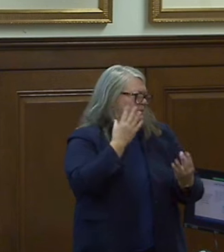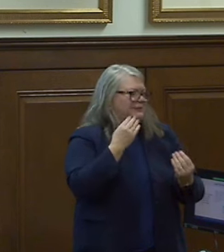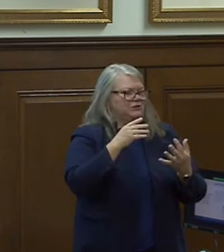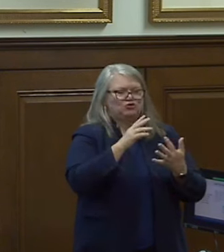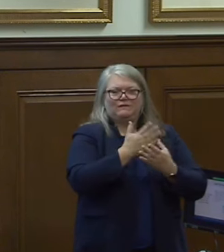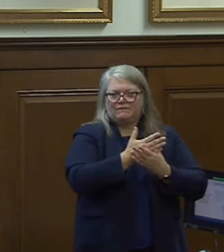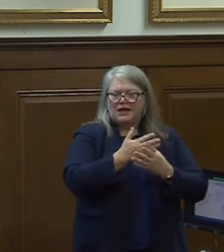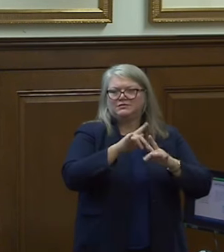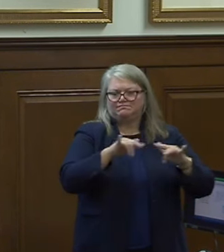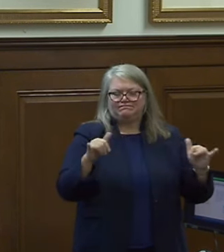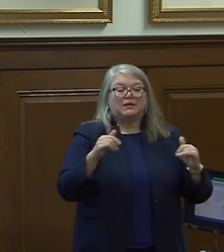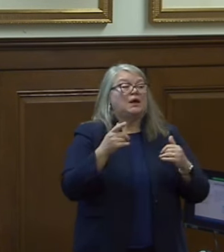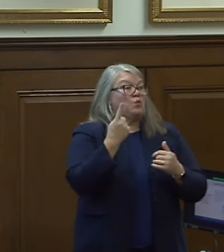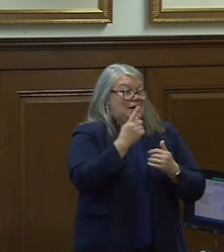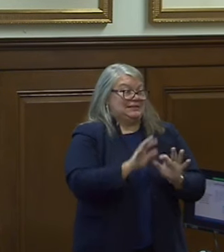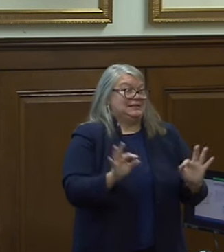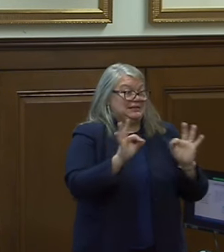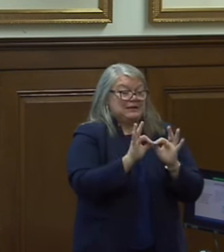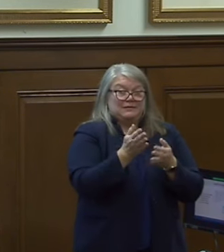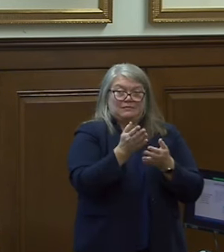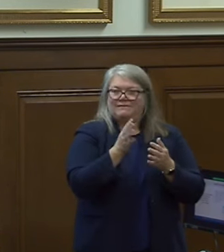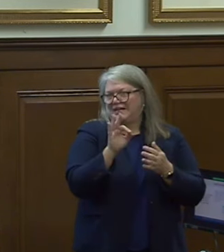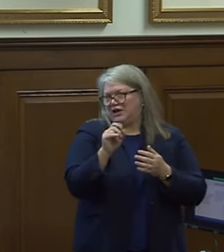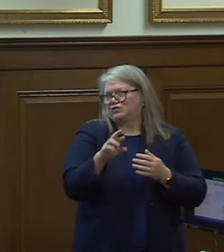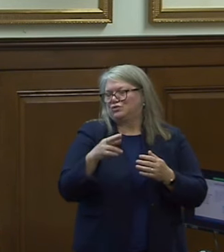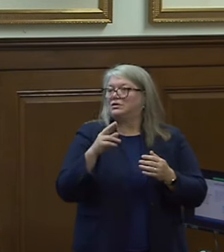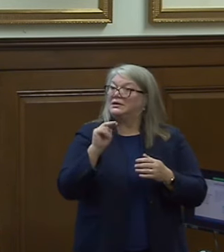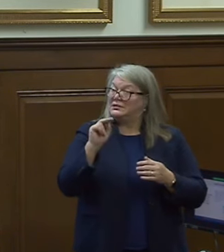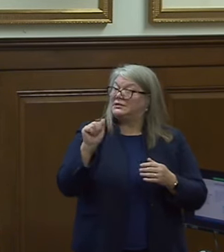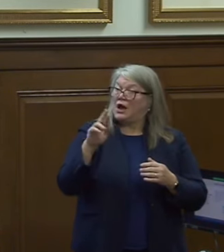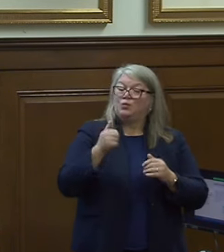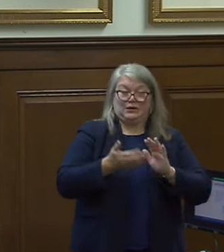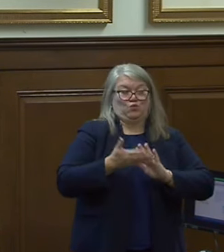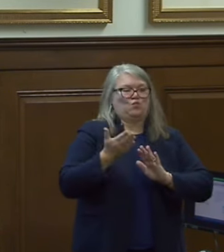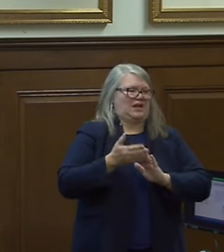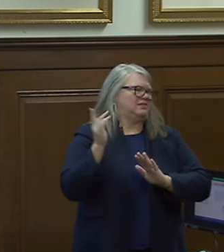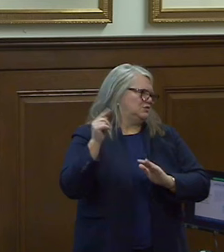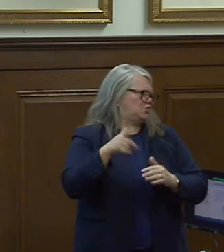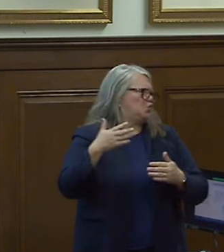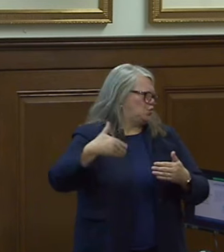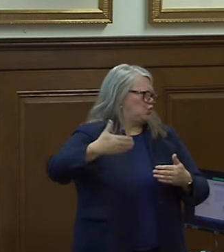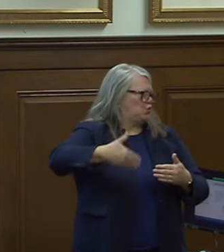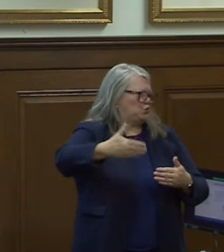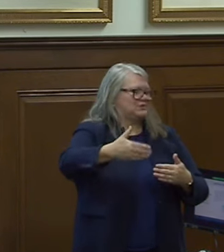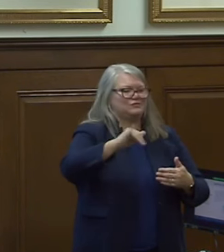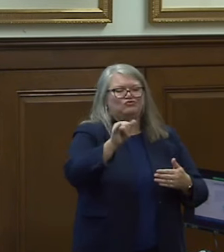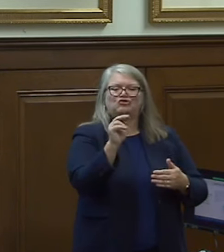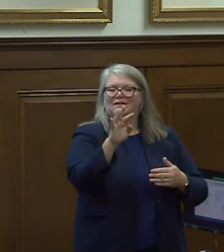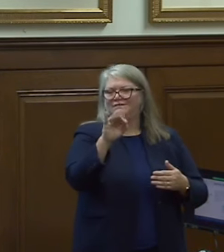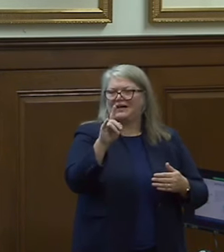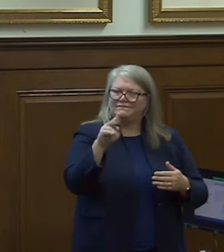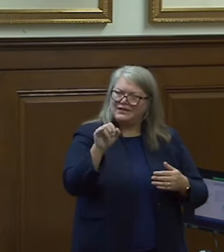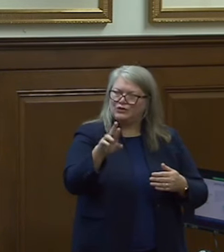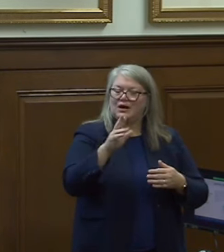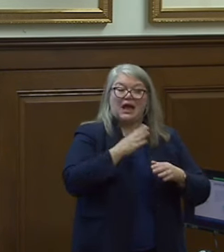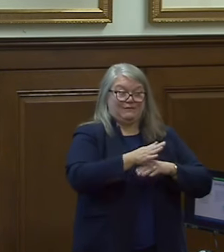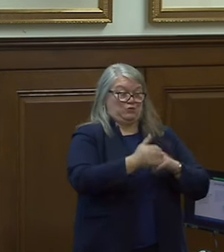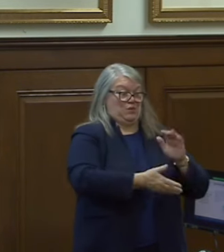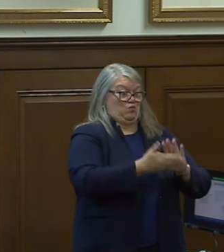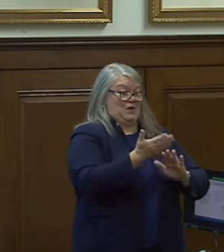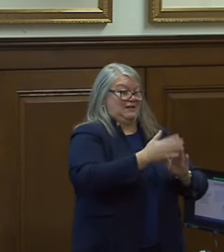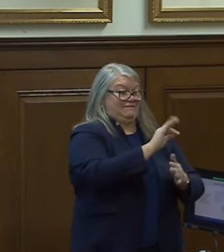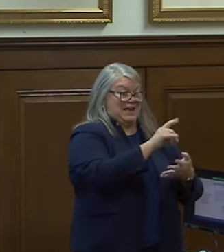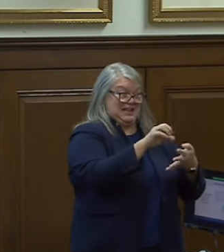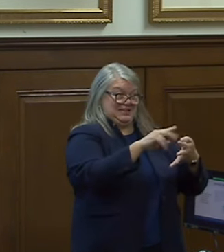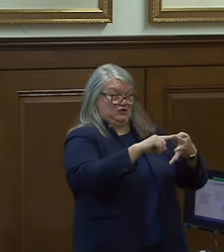then one of the uh key factors like we nara runs these tools like junk file finder once we've ran file